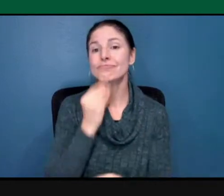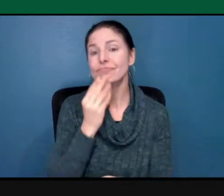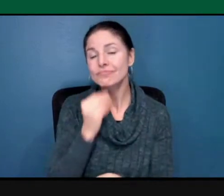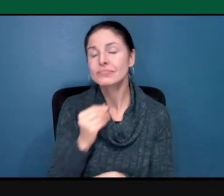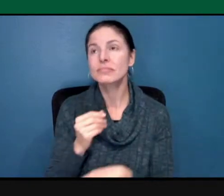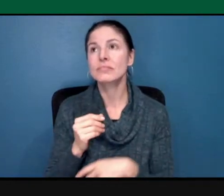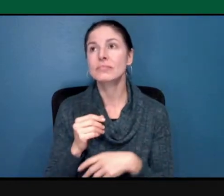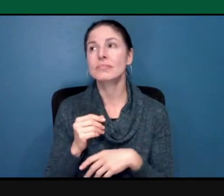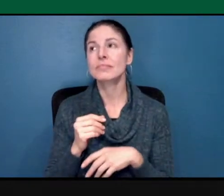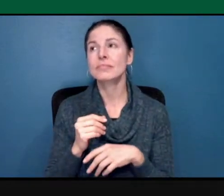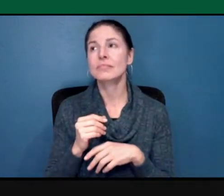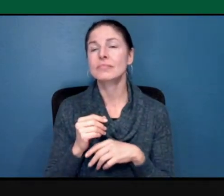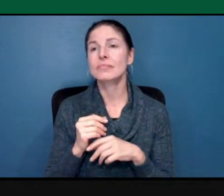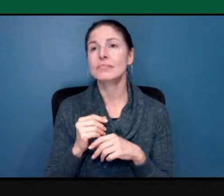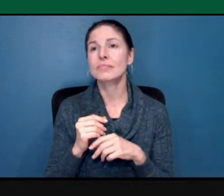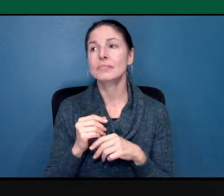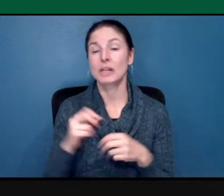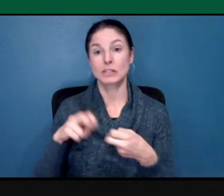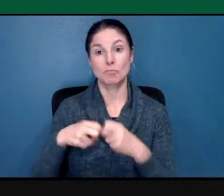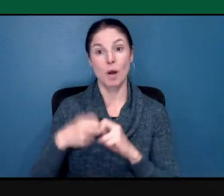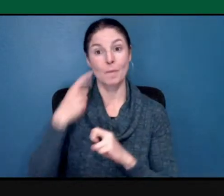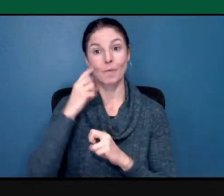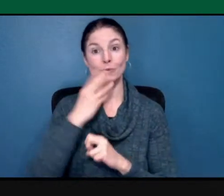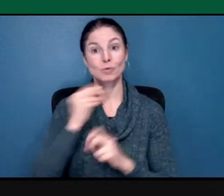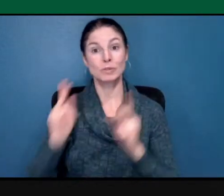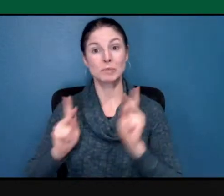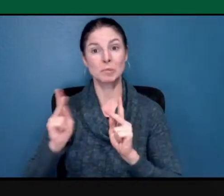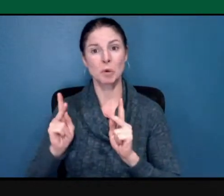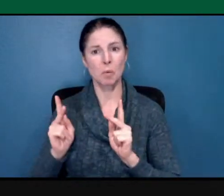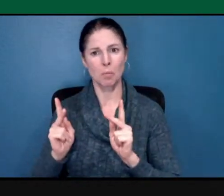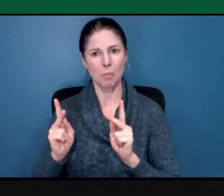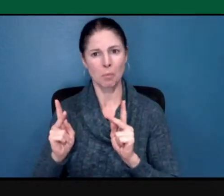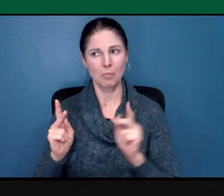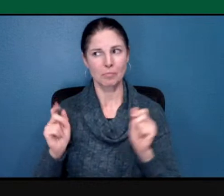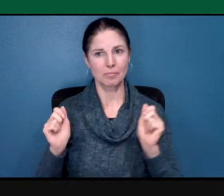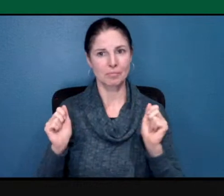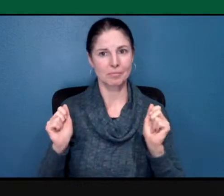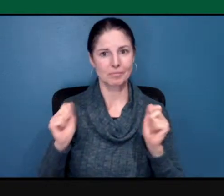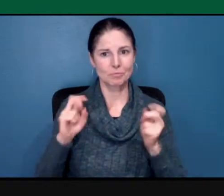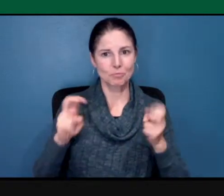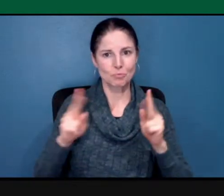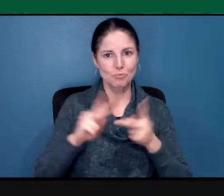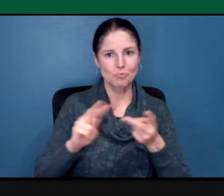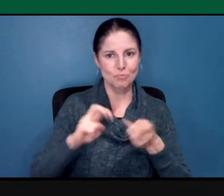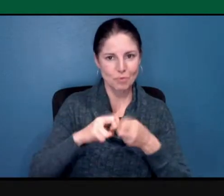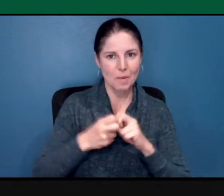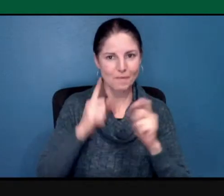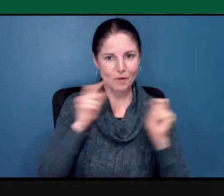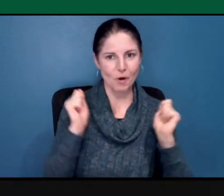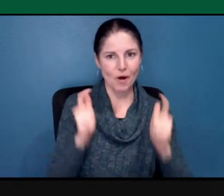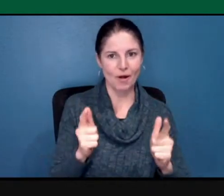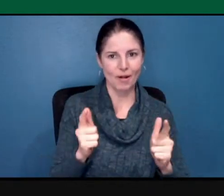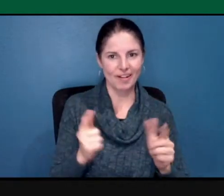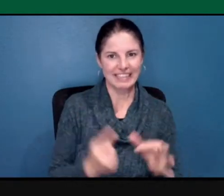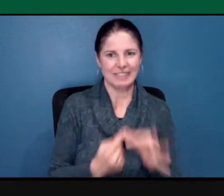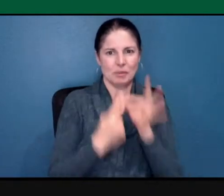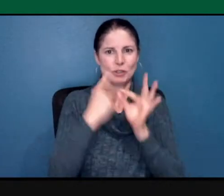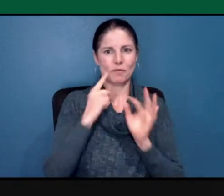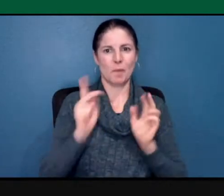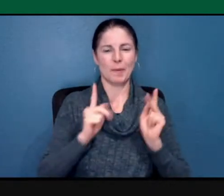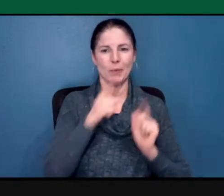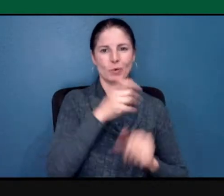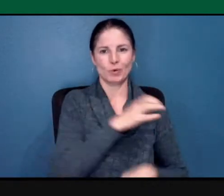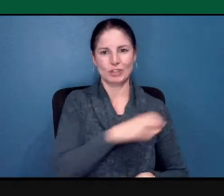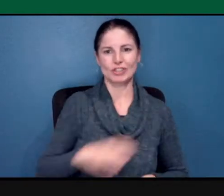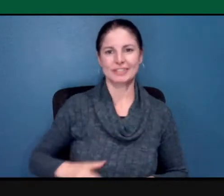a problem for the Jews. But it's actually a problem that we all participate in, right? Especially for Christians and, and those who, um, benefit